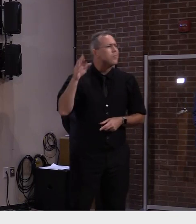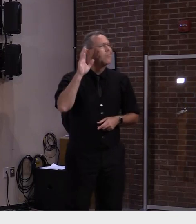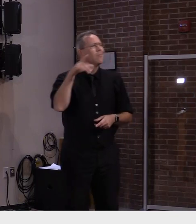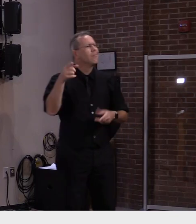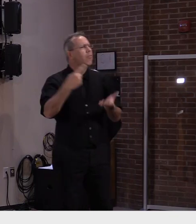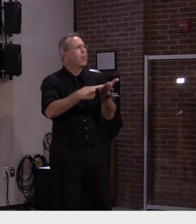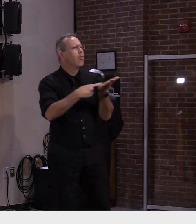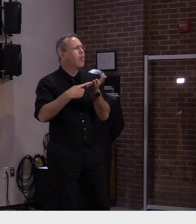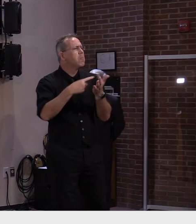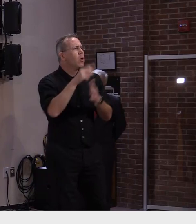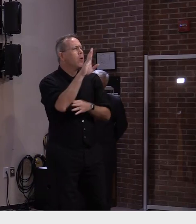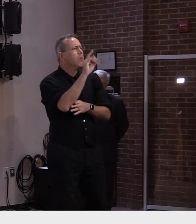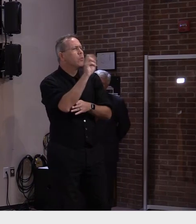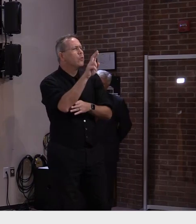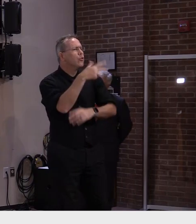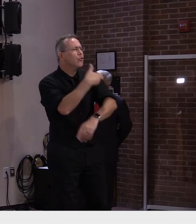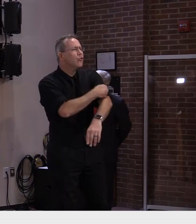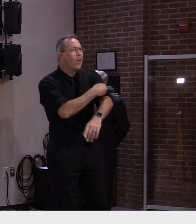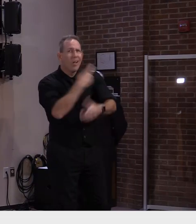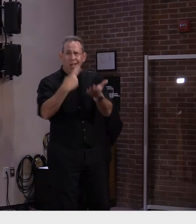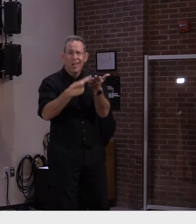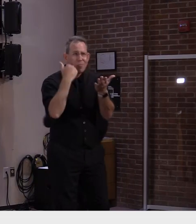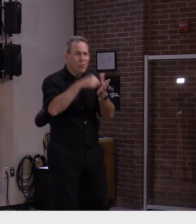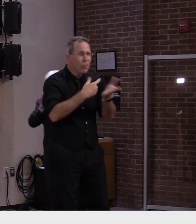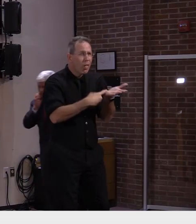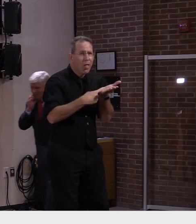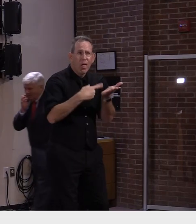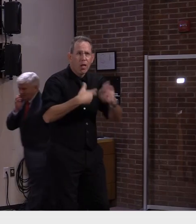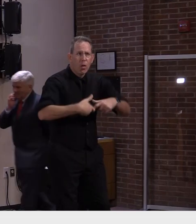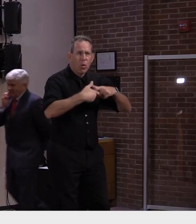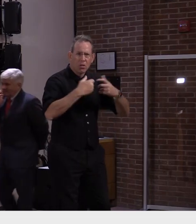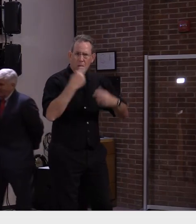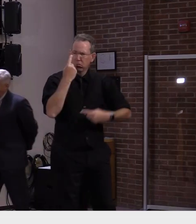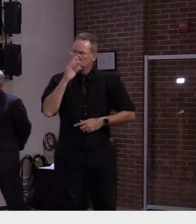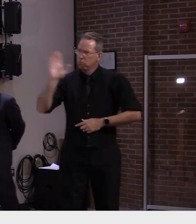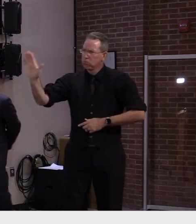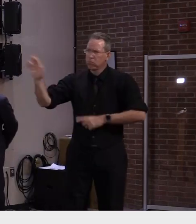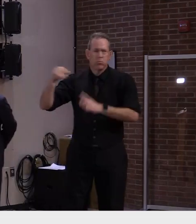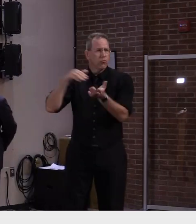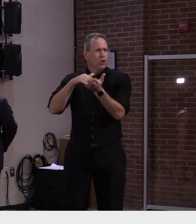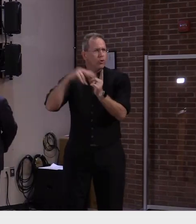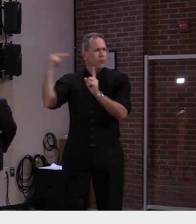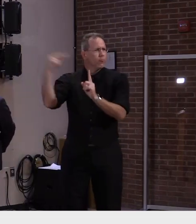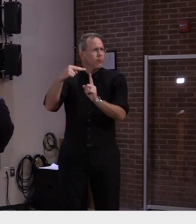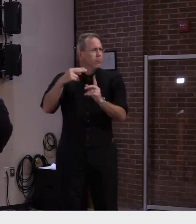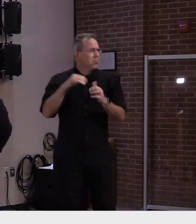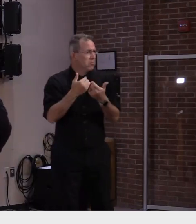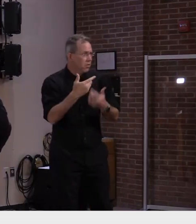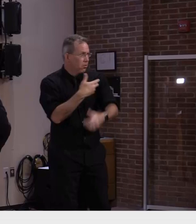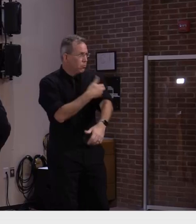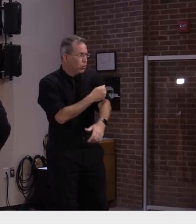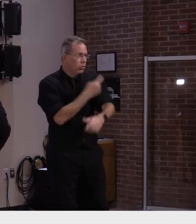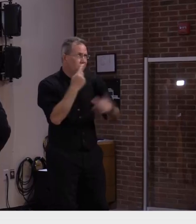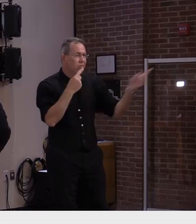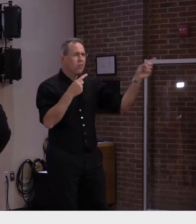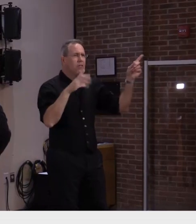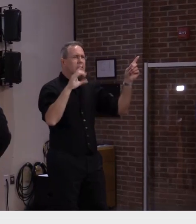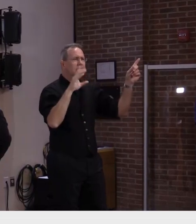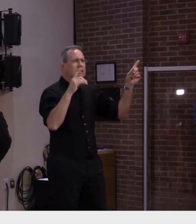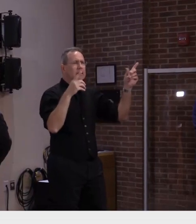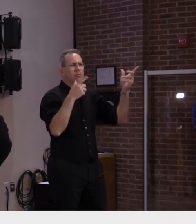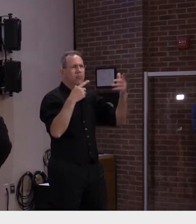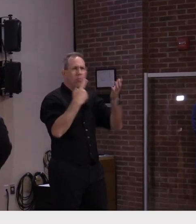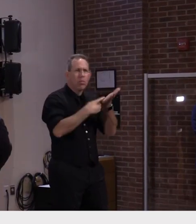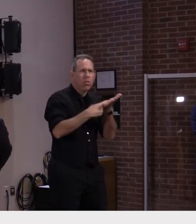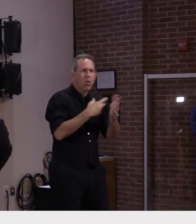in Vermont were in January and February. And there's been